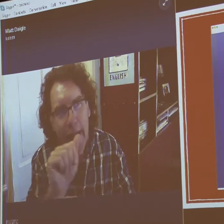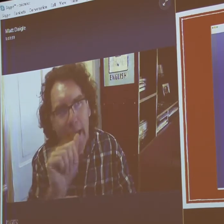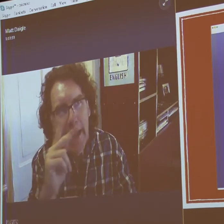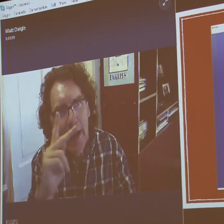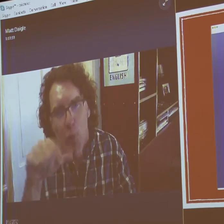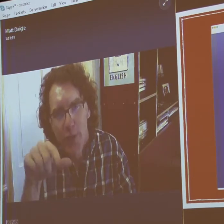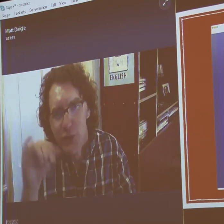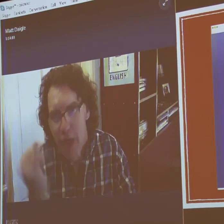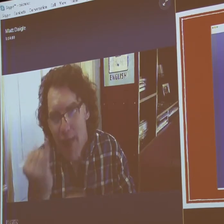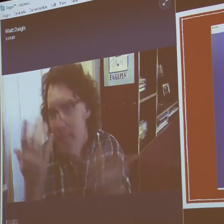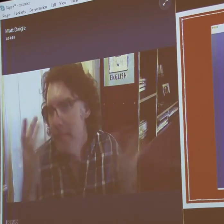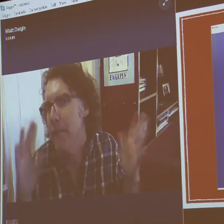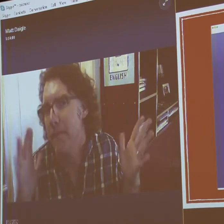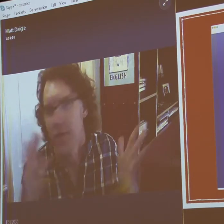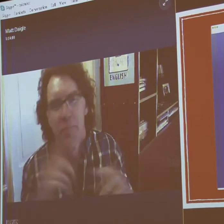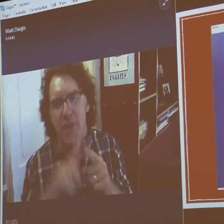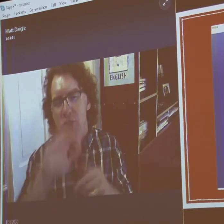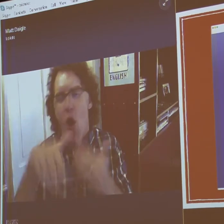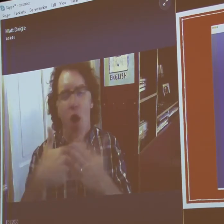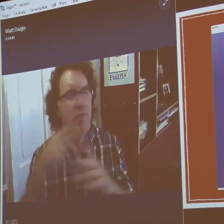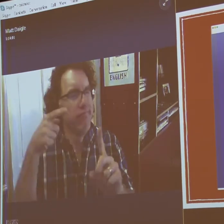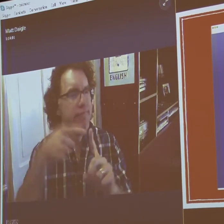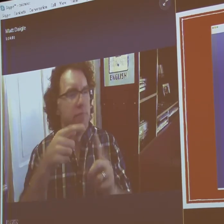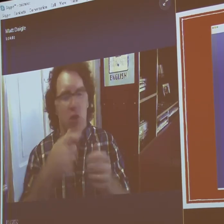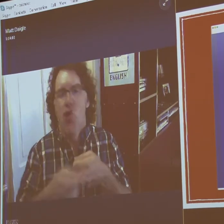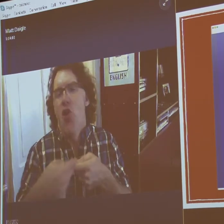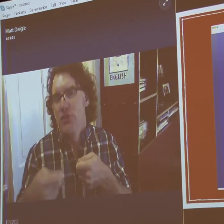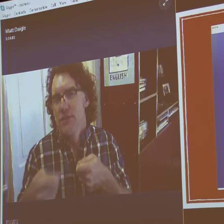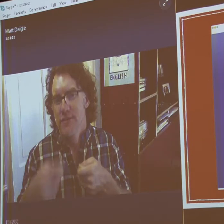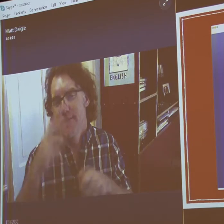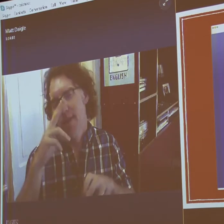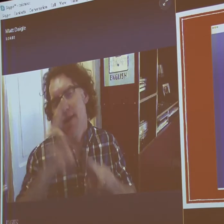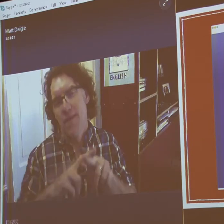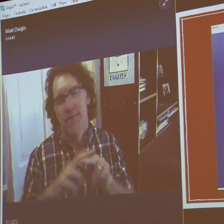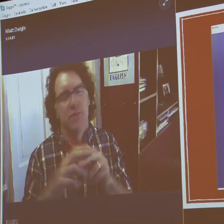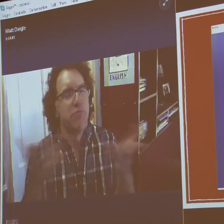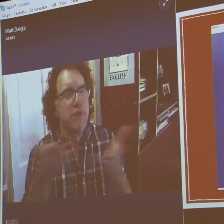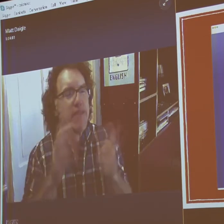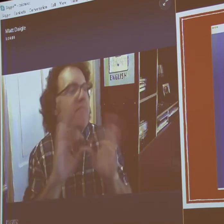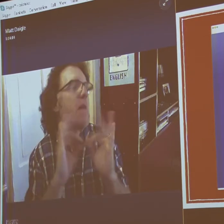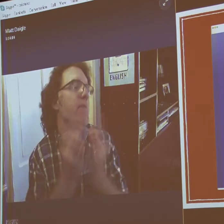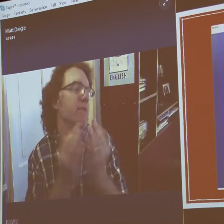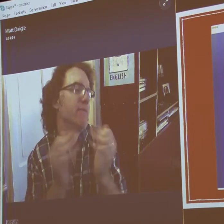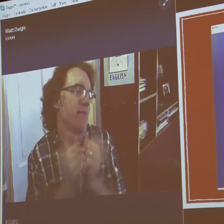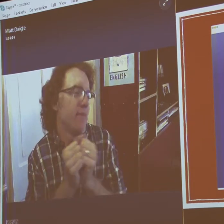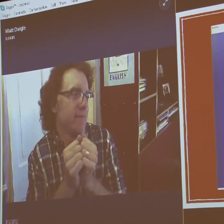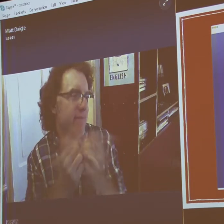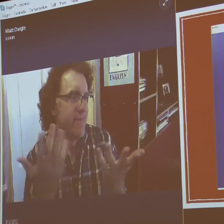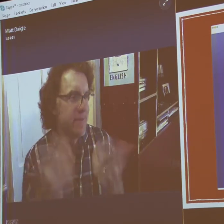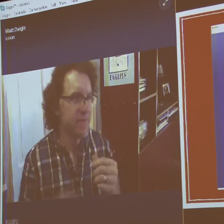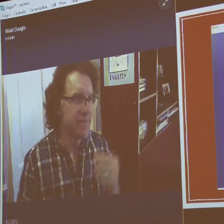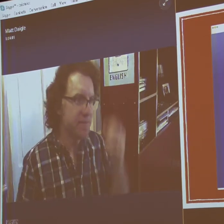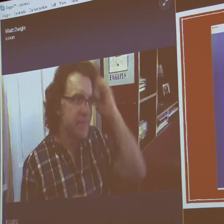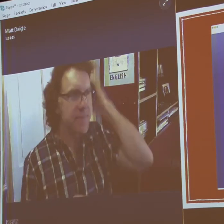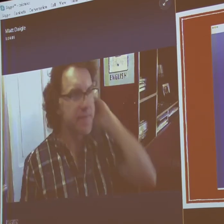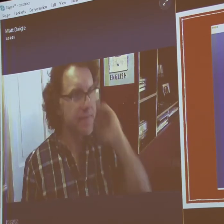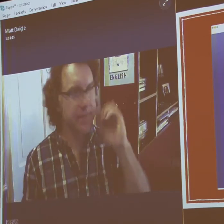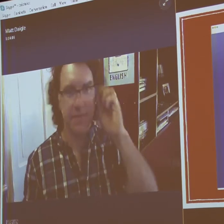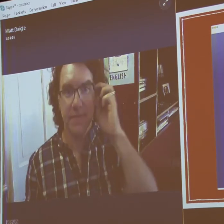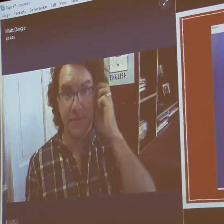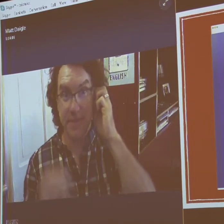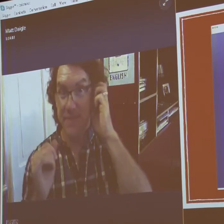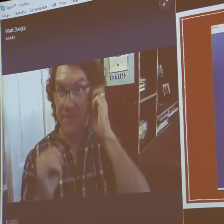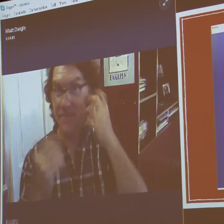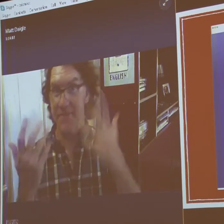for kids to learn some of the numbers and just a few letters like, you know, king, queen, and